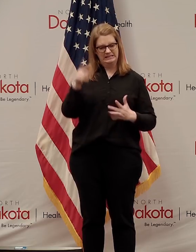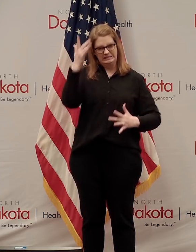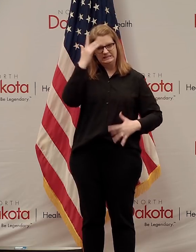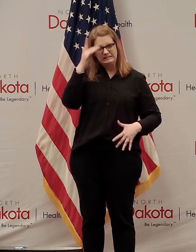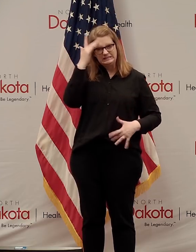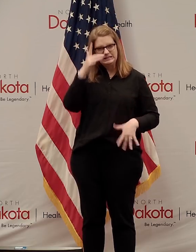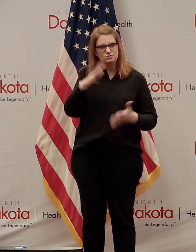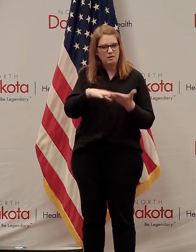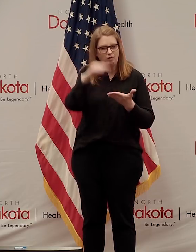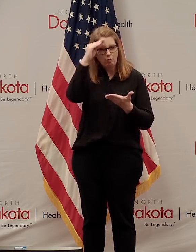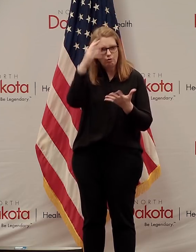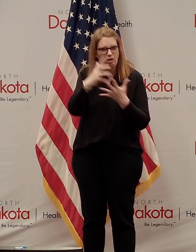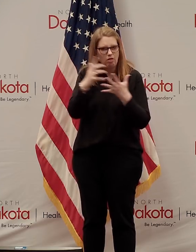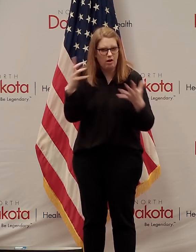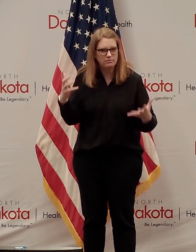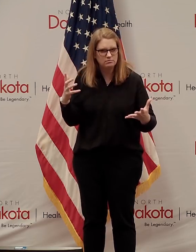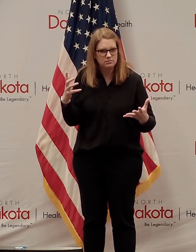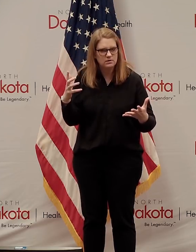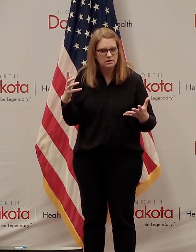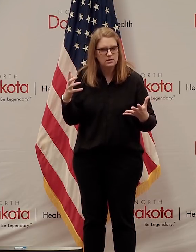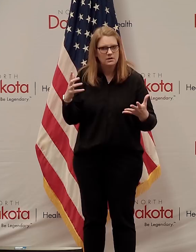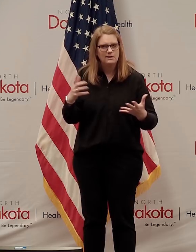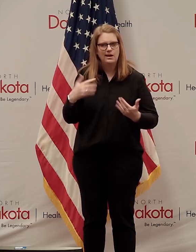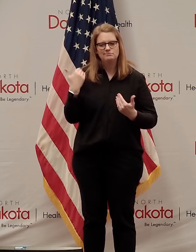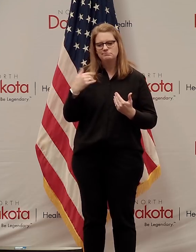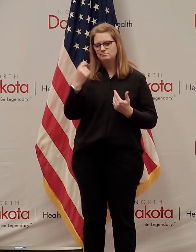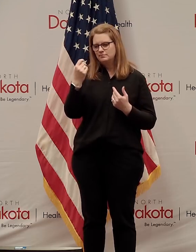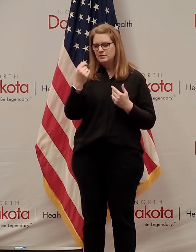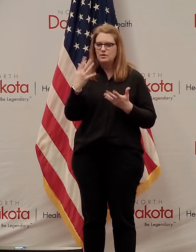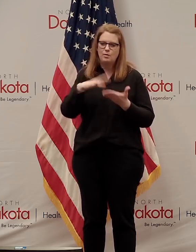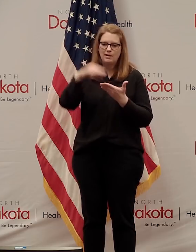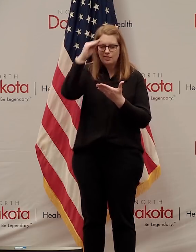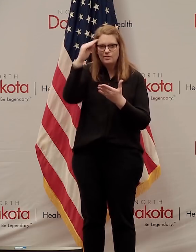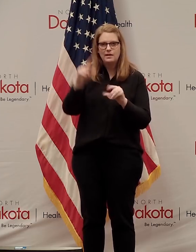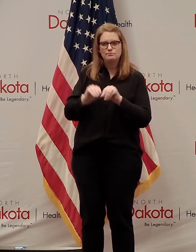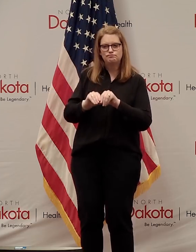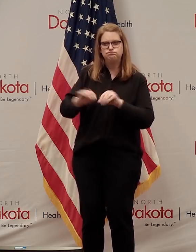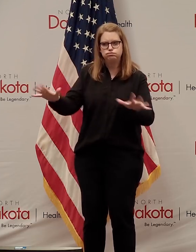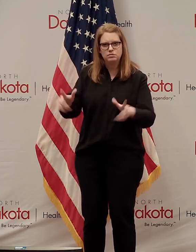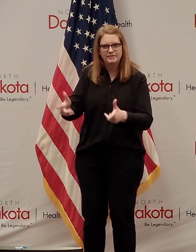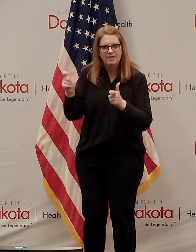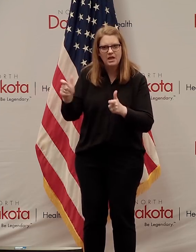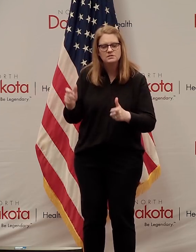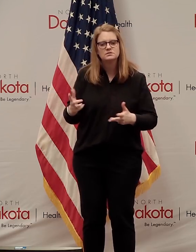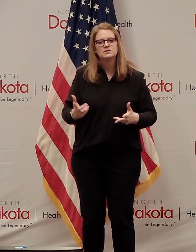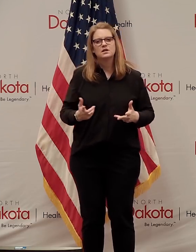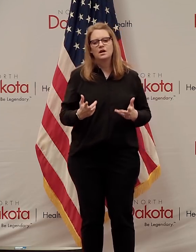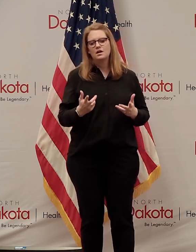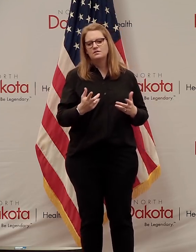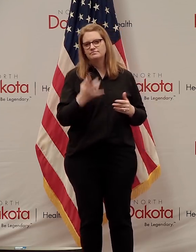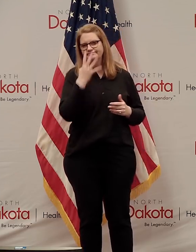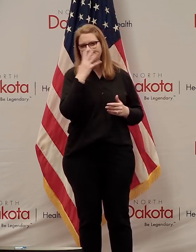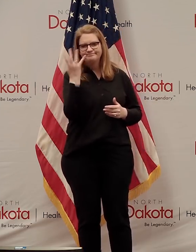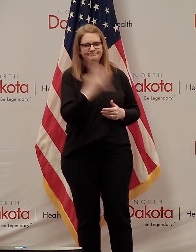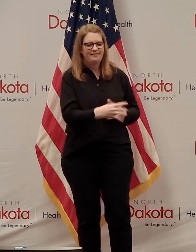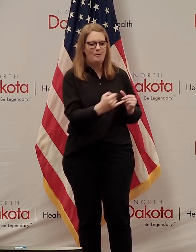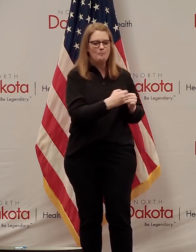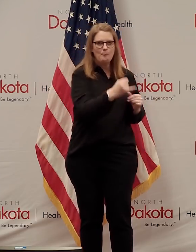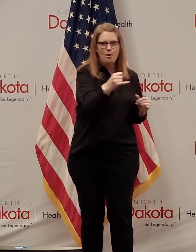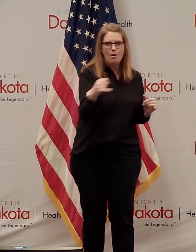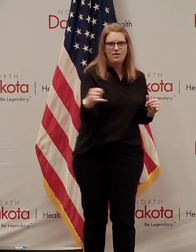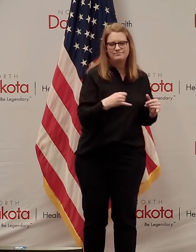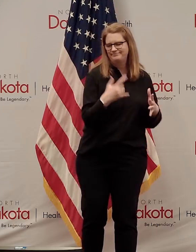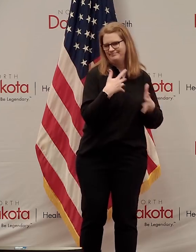this contagious disease, and we've learned that it spreads really quickly. We've learned that it spreads without regard for state or county borders.